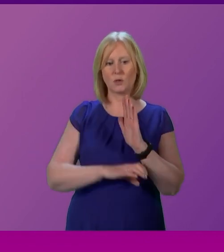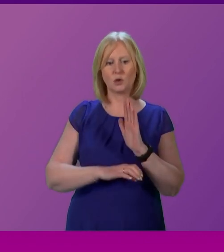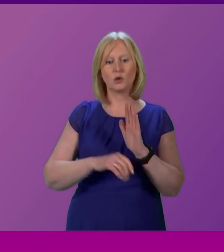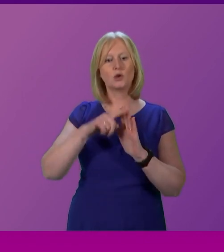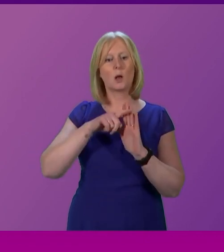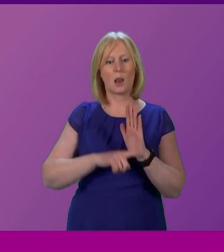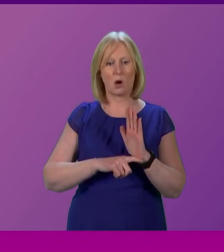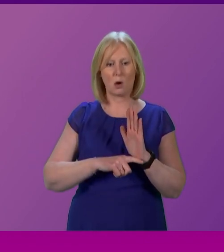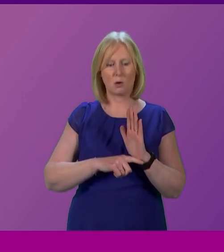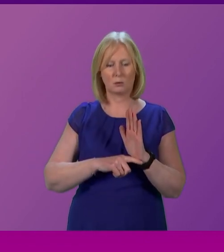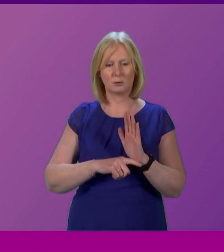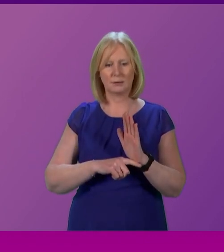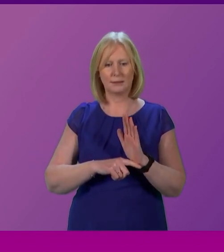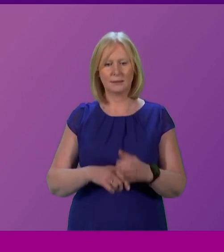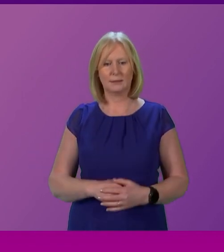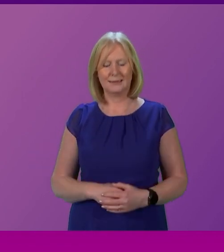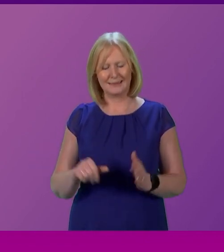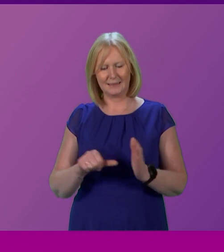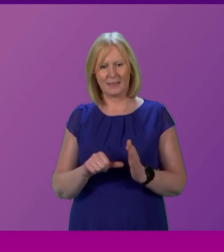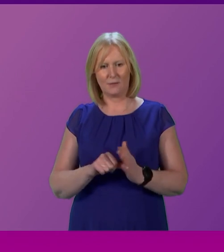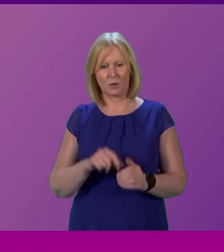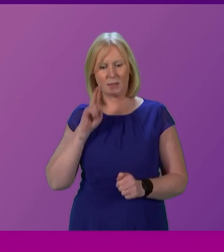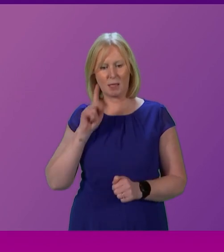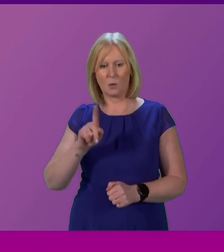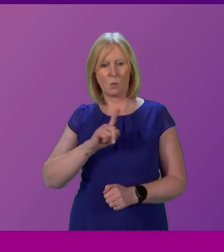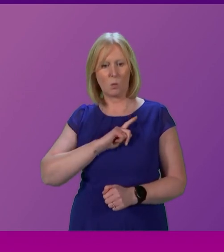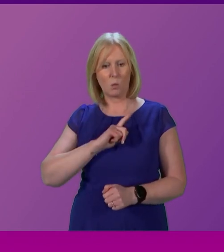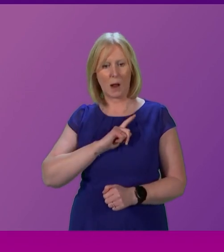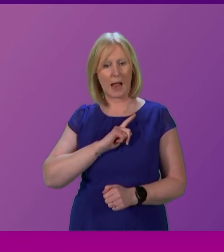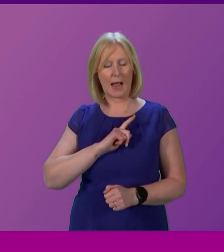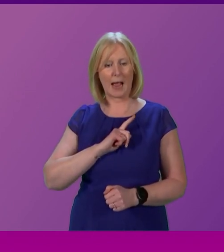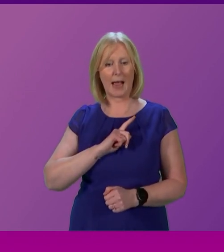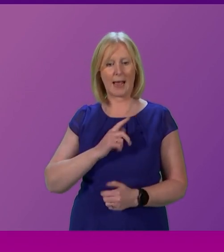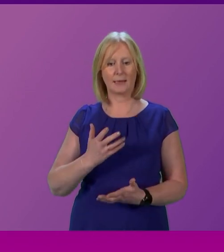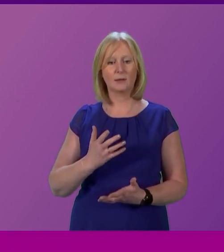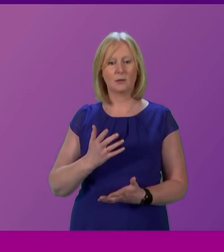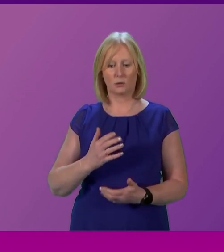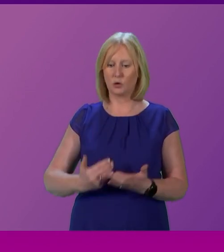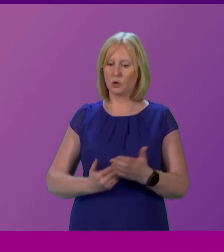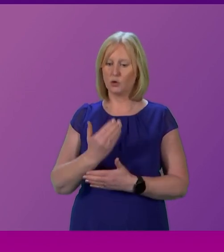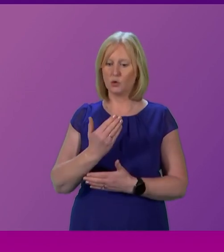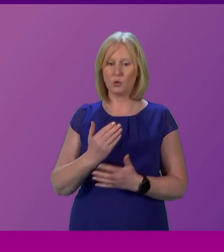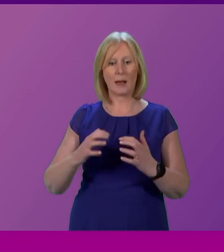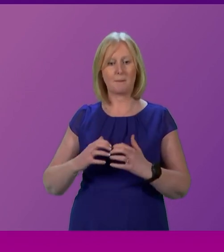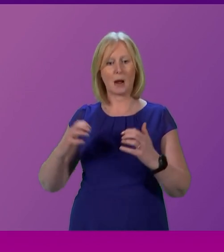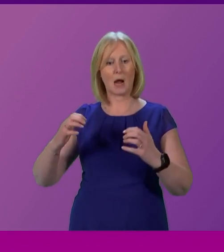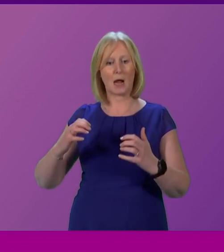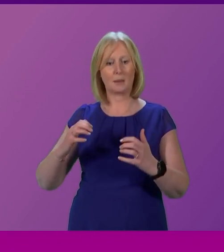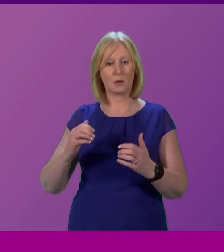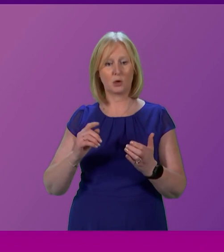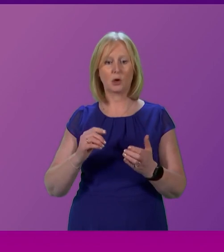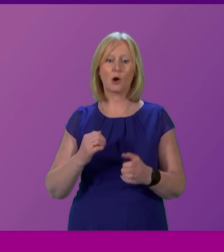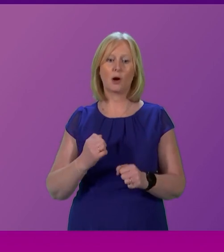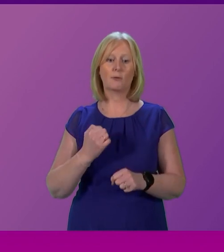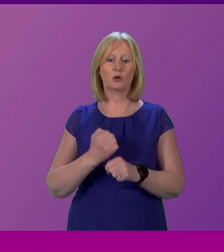I have difficulty seeing why it should have been supposed that the new Parliament of Great Britain must inherit all the